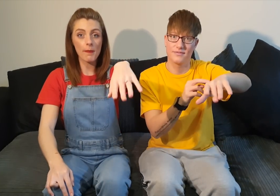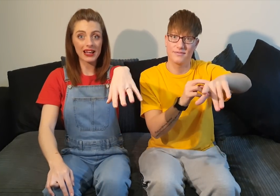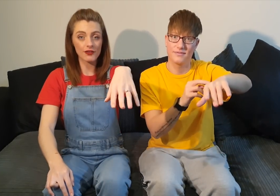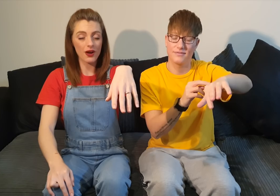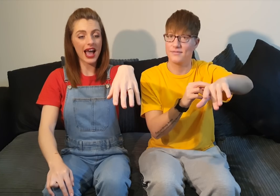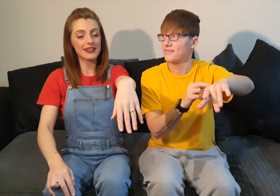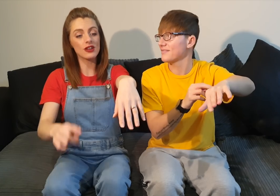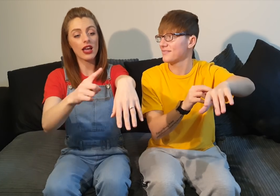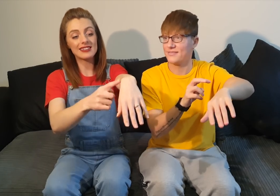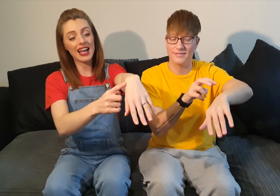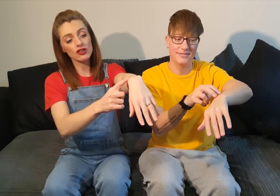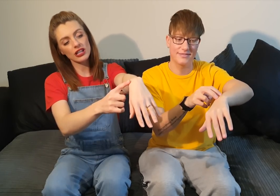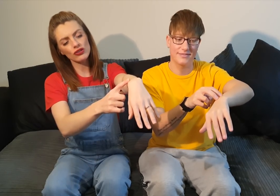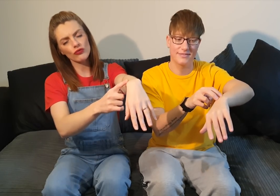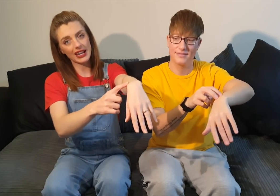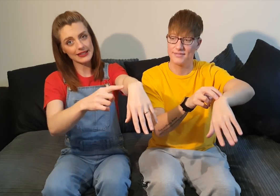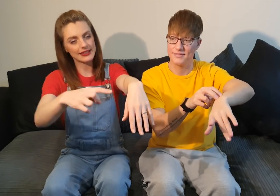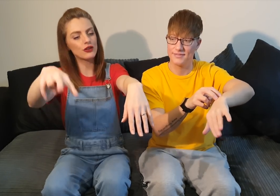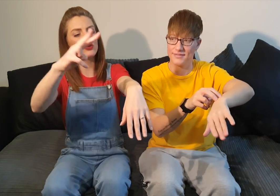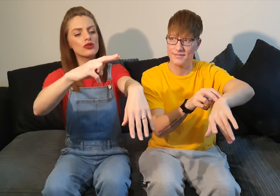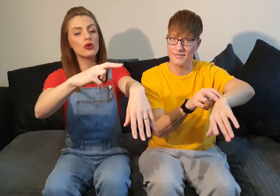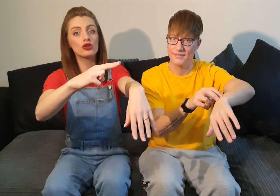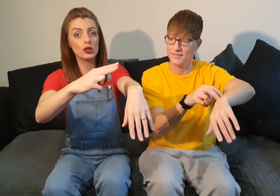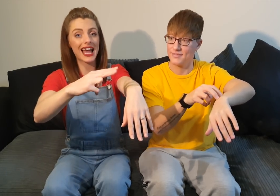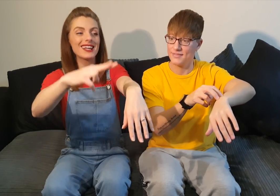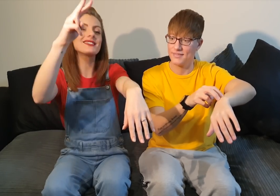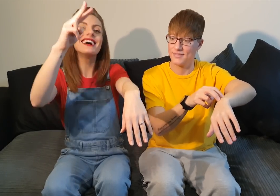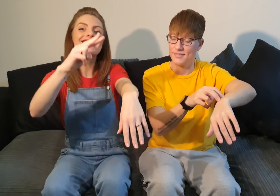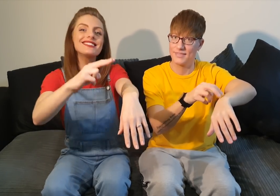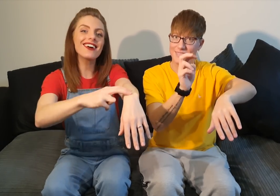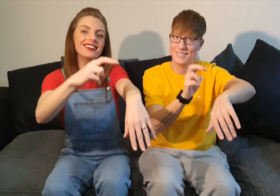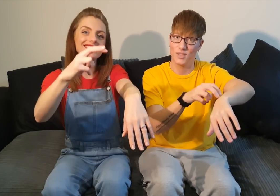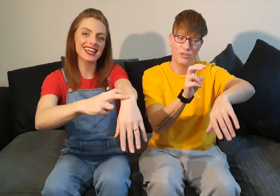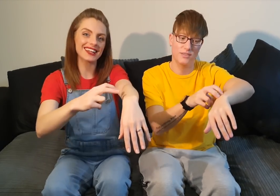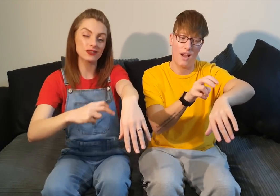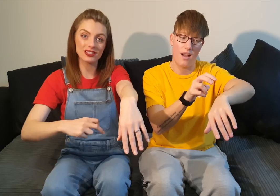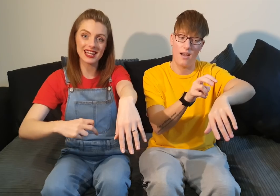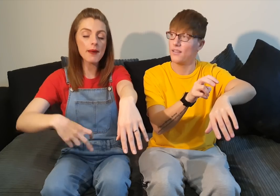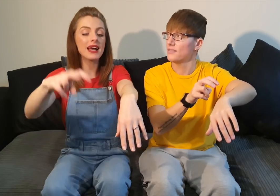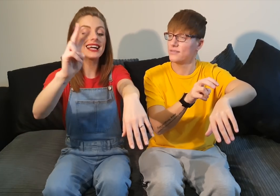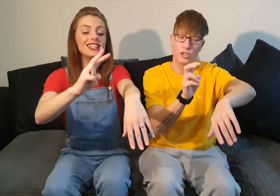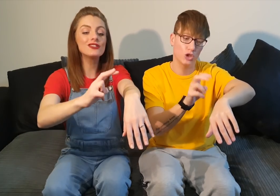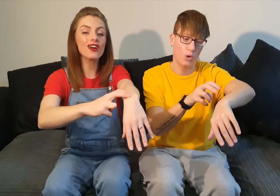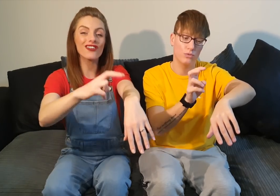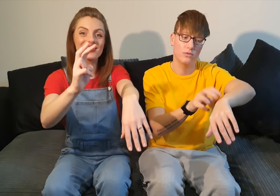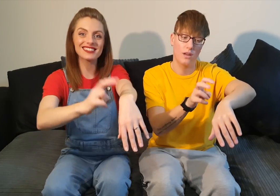back of your hand it's actually on your wrist and you're going to go two times doctor just tap doctor